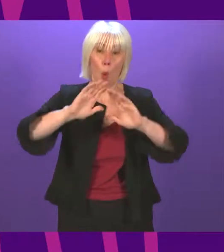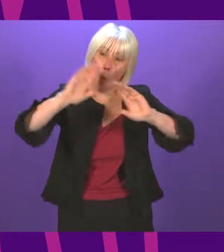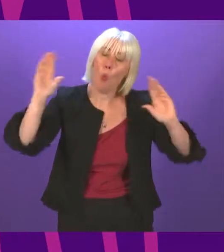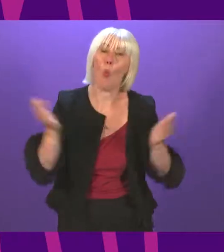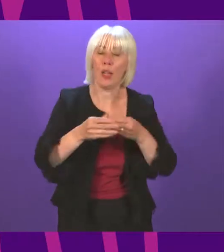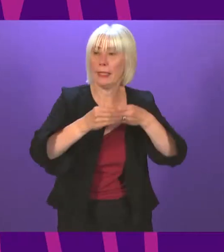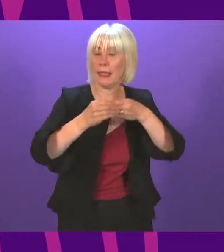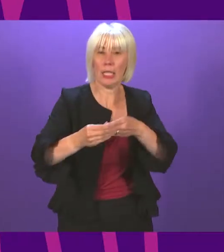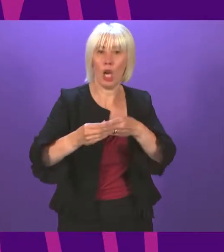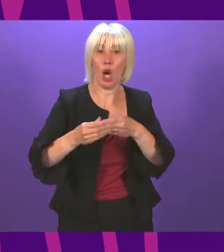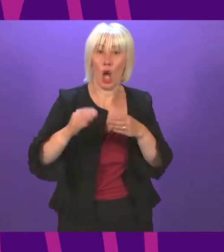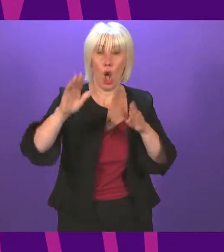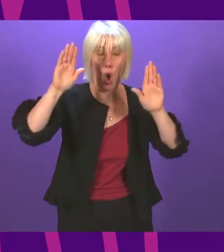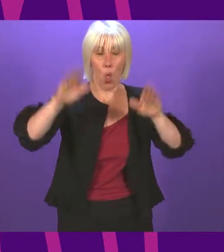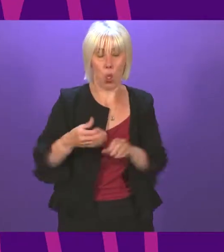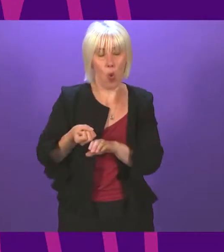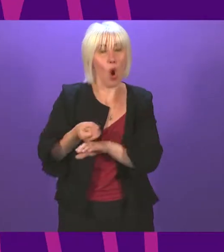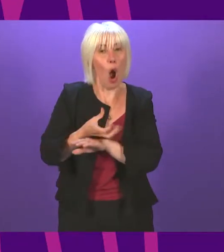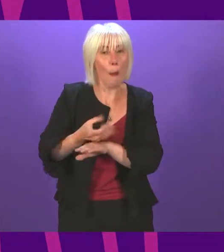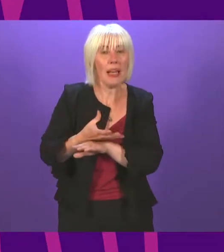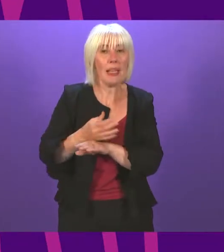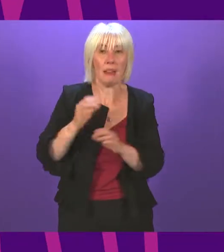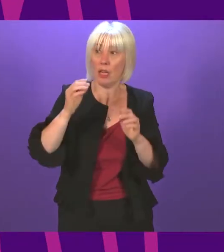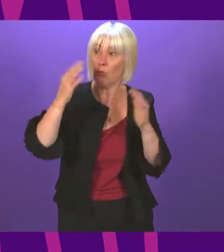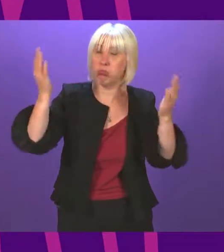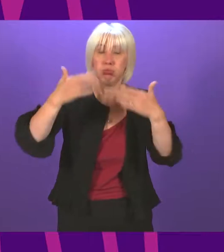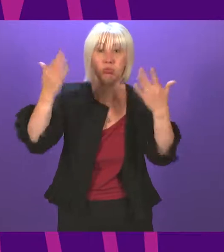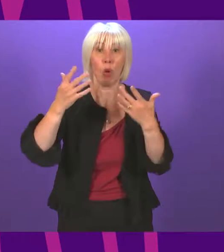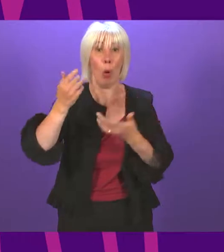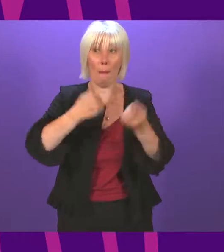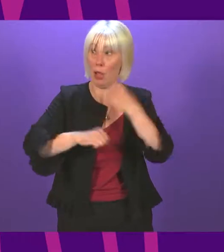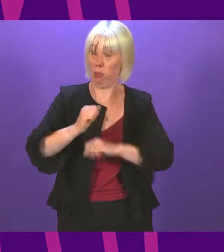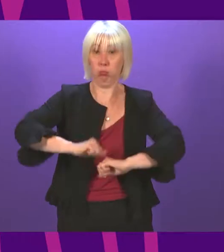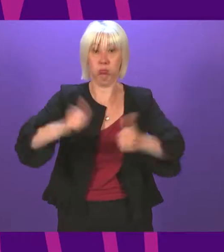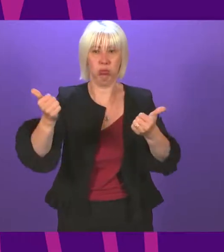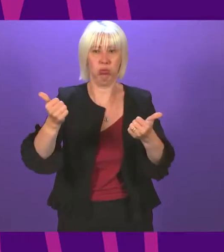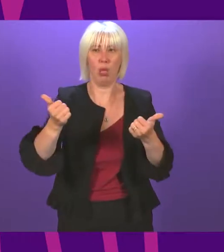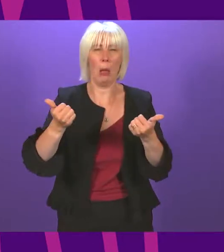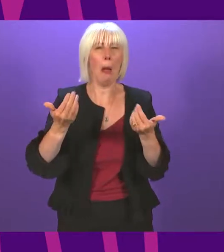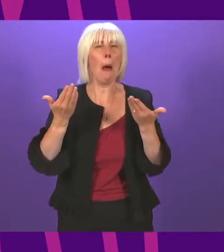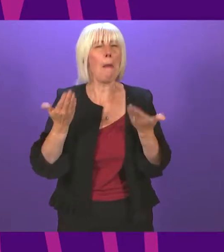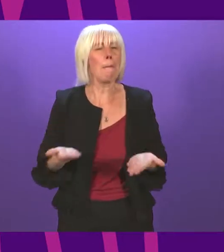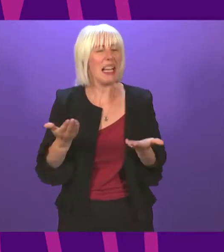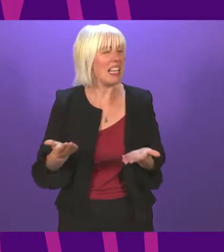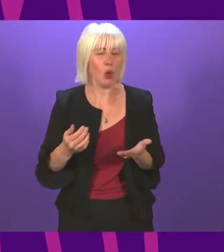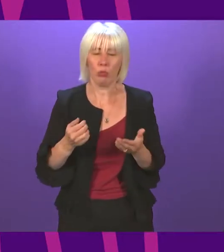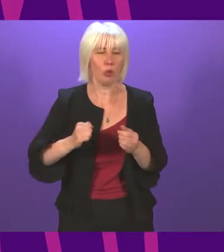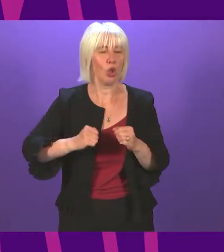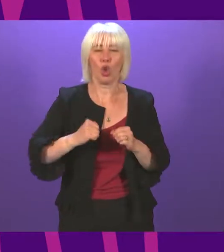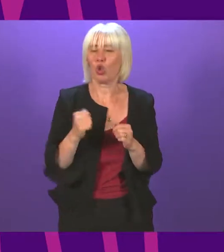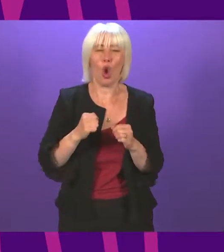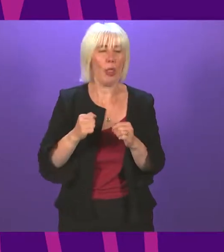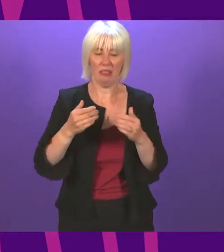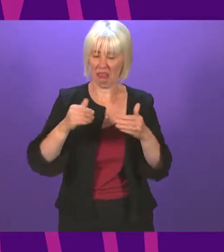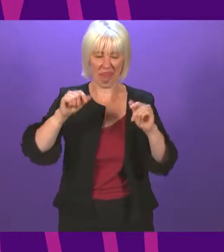and renewables manufacturing, the Saudi Arabia of renewable energy. But again today, Scotland has a negative balance of trade